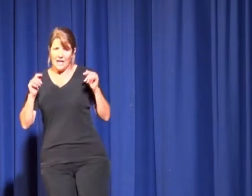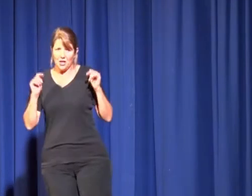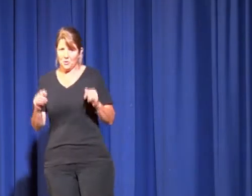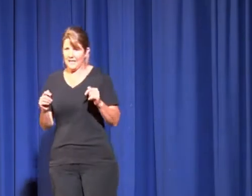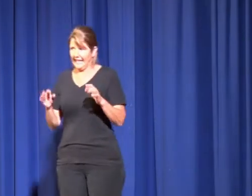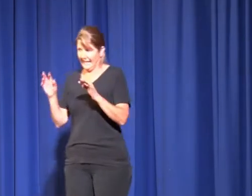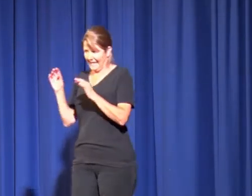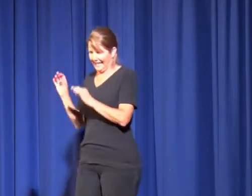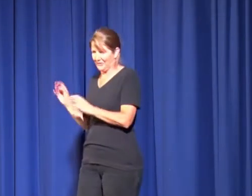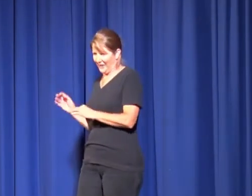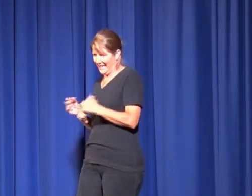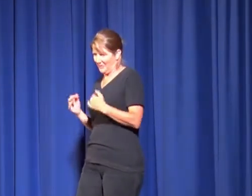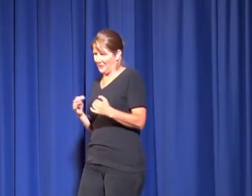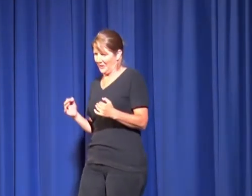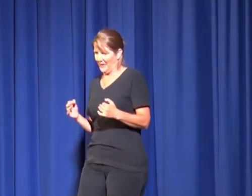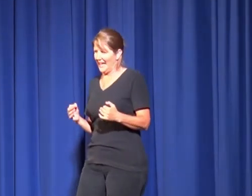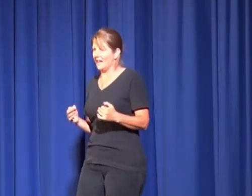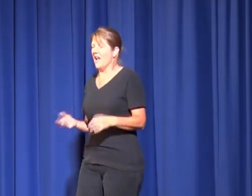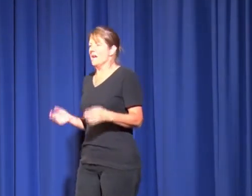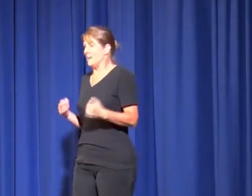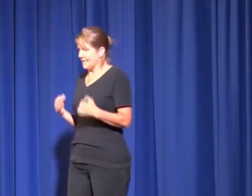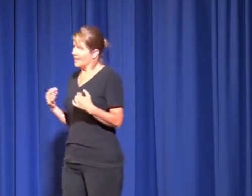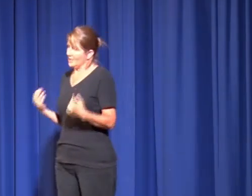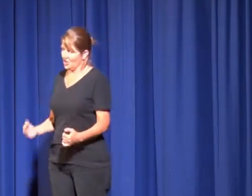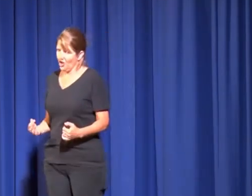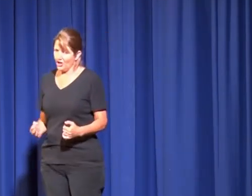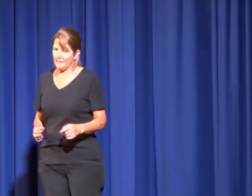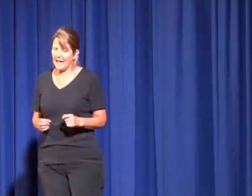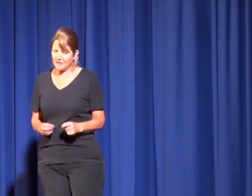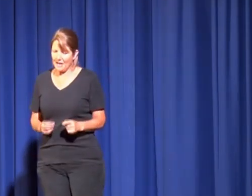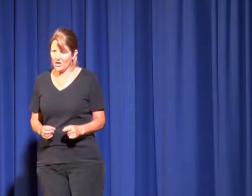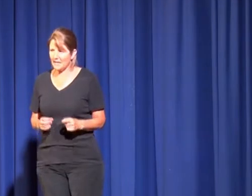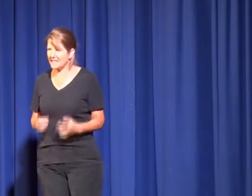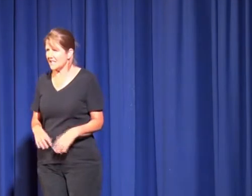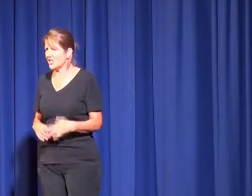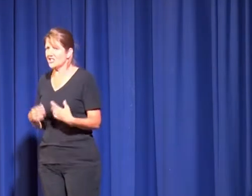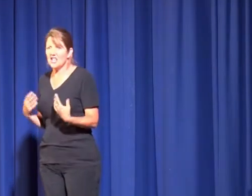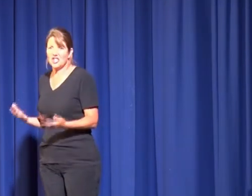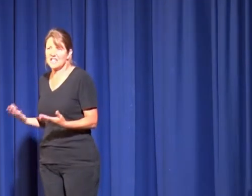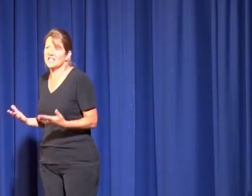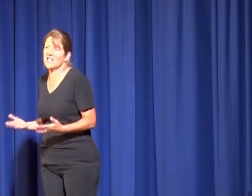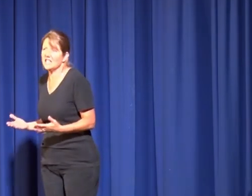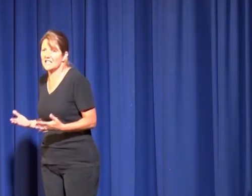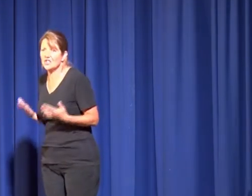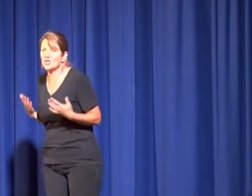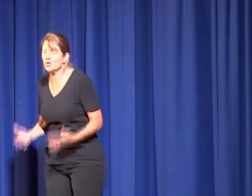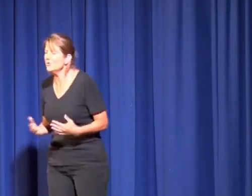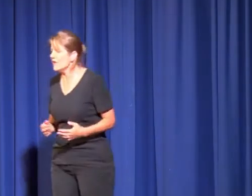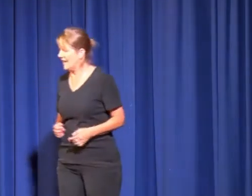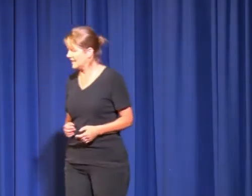you and Leg and Leg's friend were all going out. Mum said I can go but I have to be home by 6 because she says Sunday's a school night.